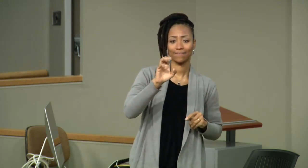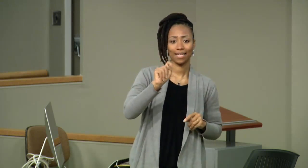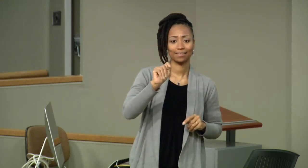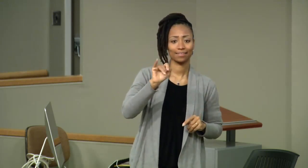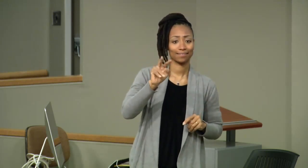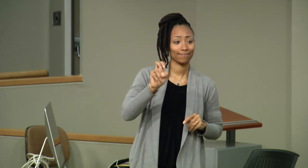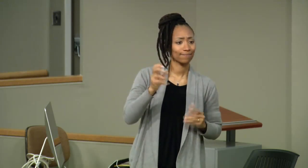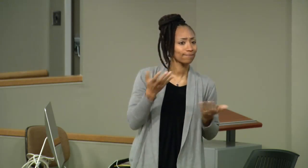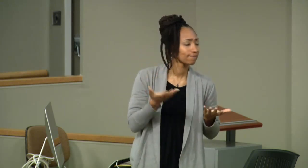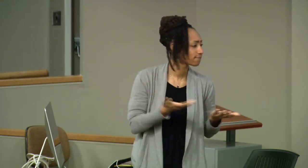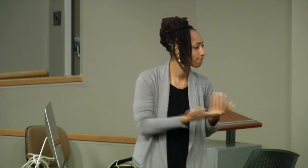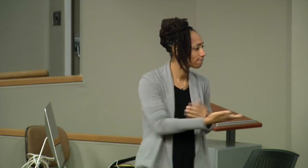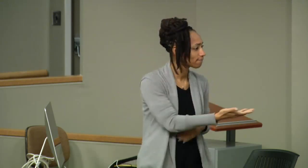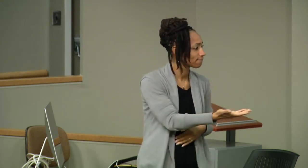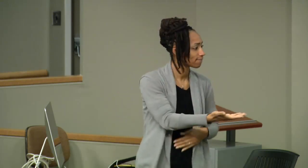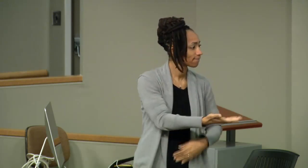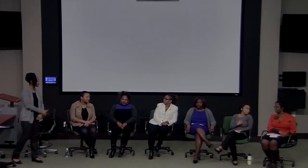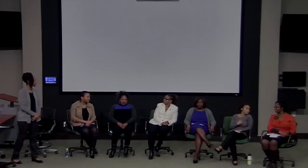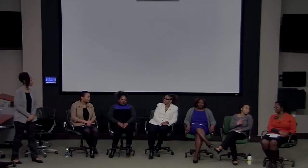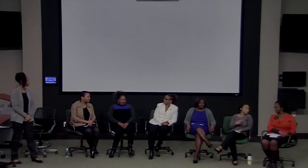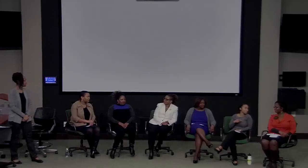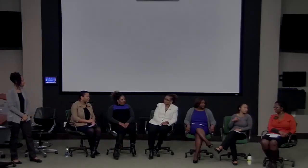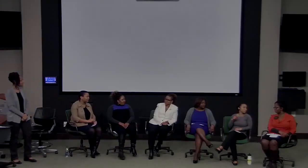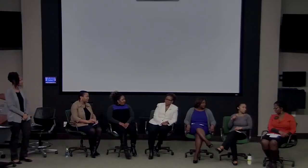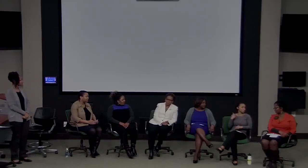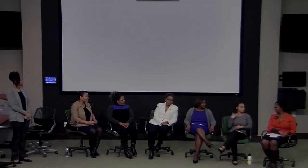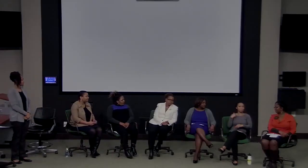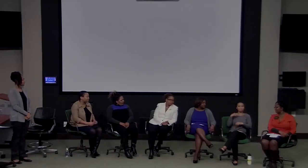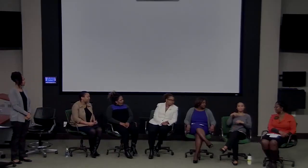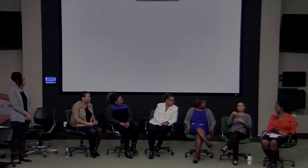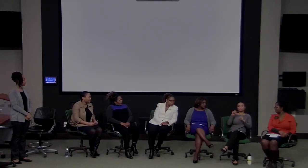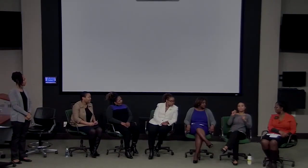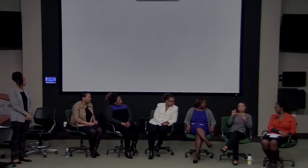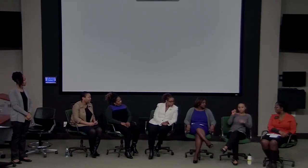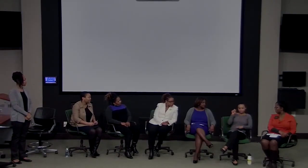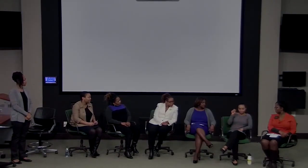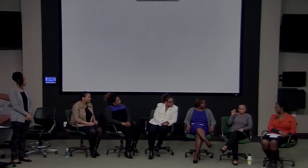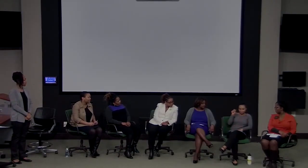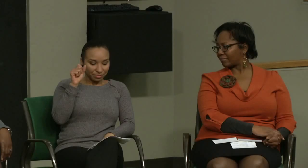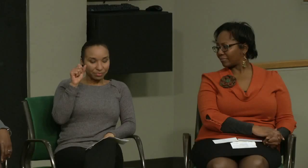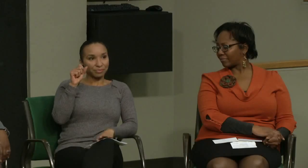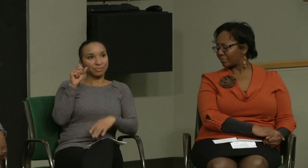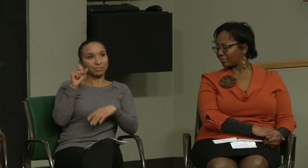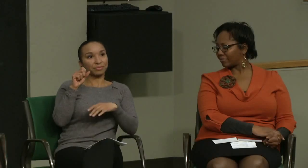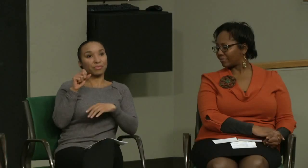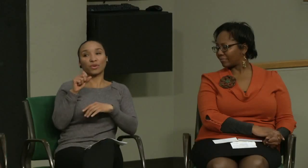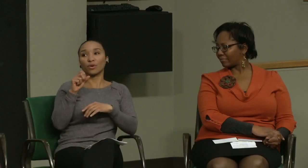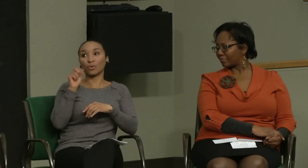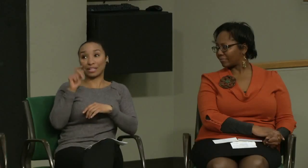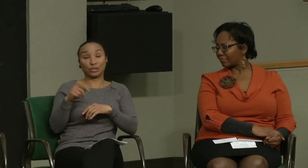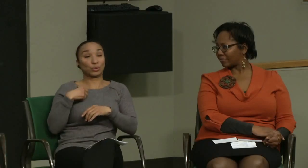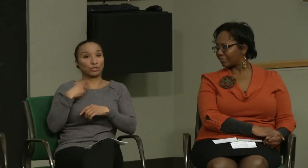most effective collaboration for them to work together? or what kinds of things would you encourage them to include?